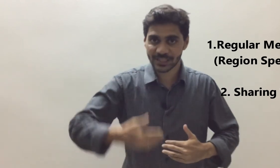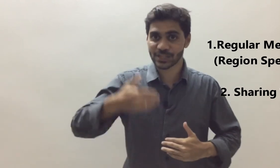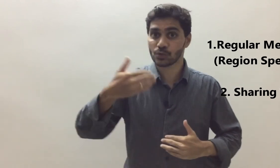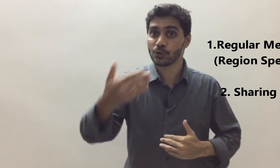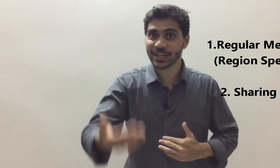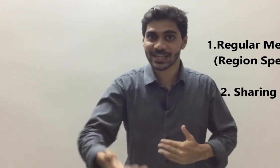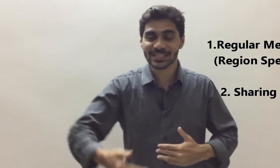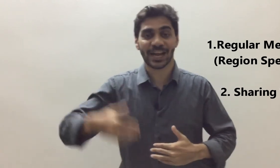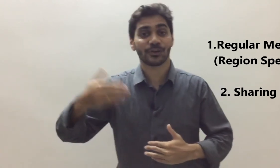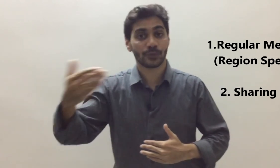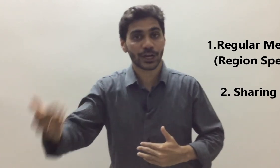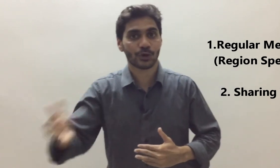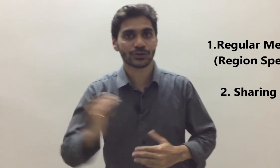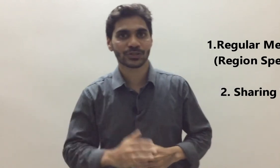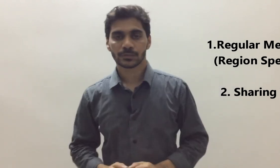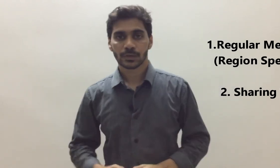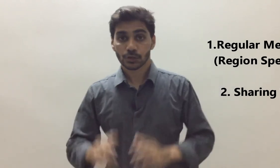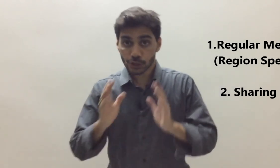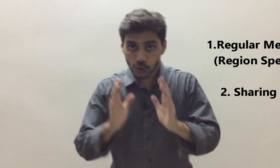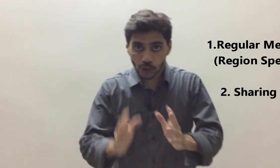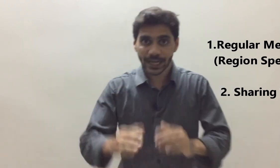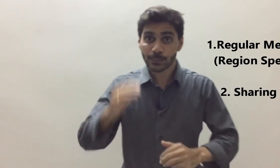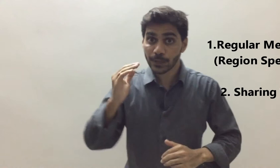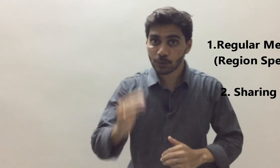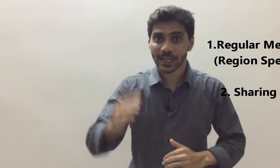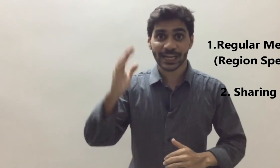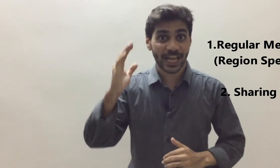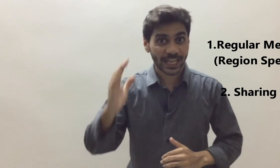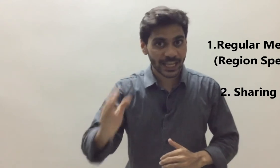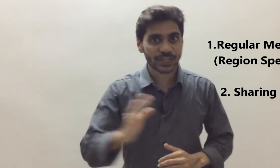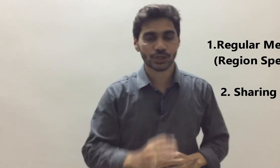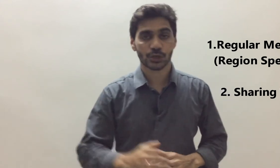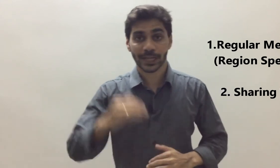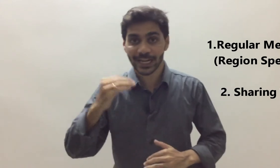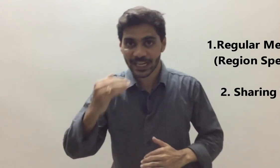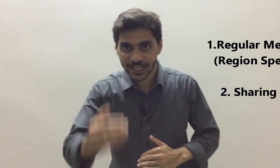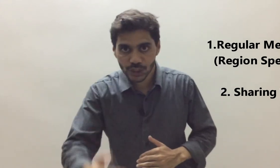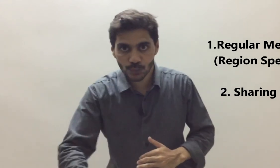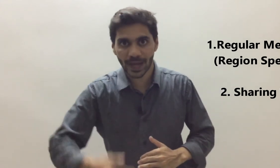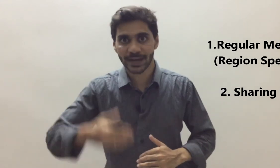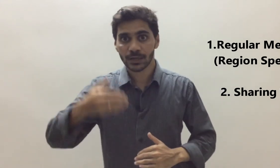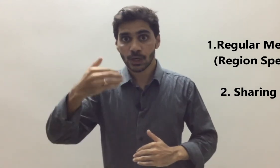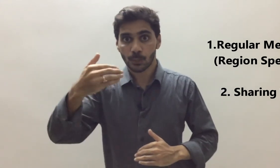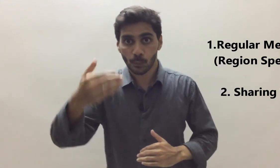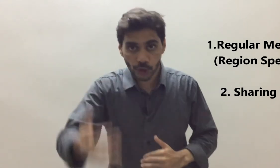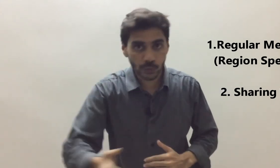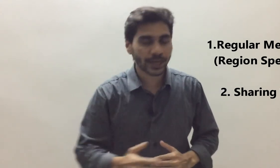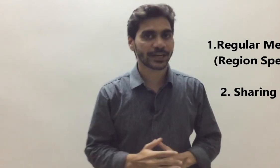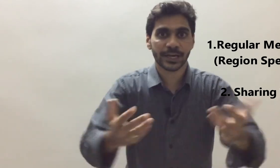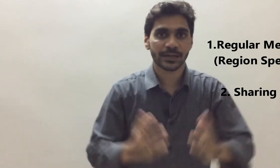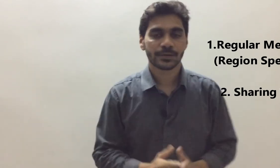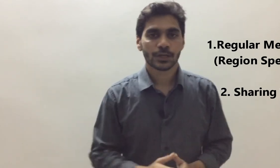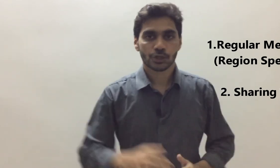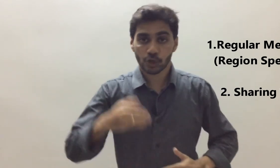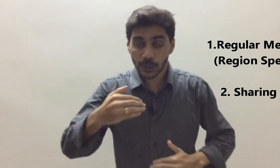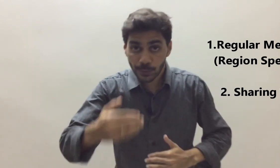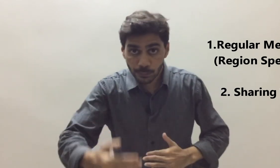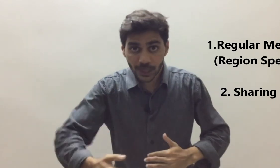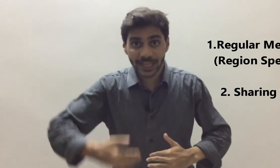testimonials and videos so that people get engaged, greatly inspired, motivated, so that people get